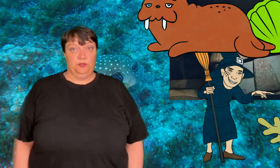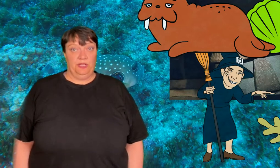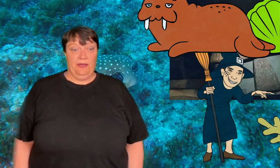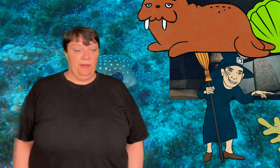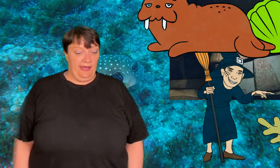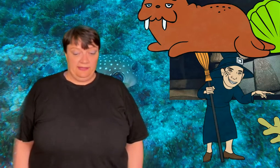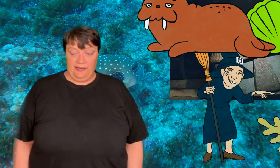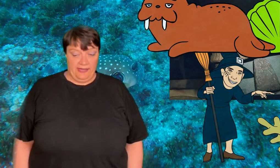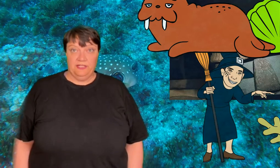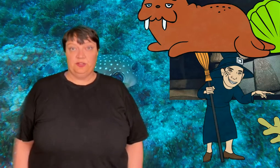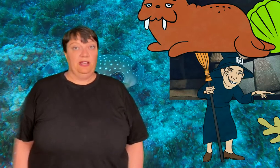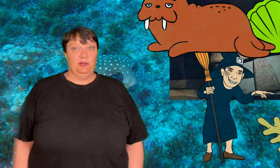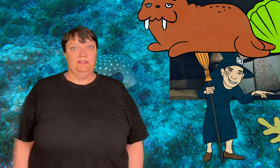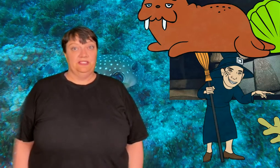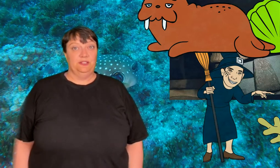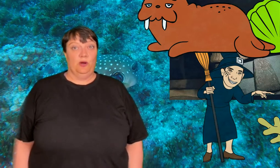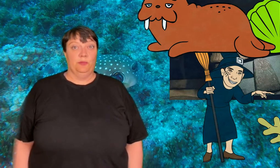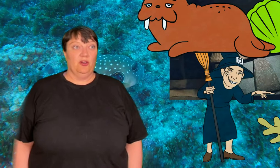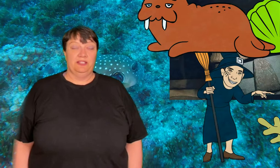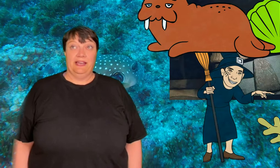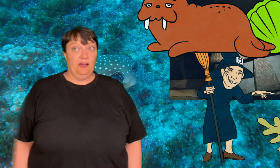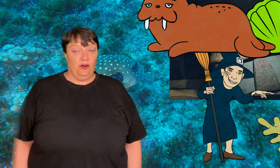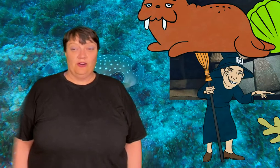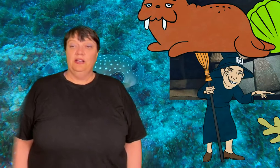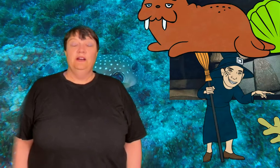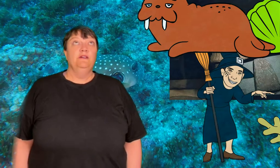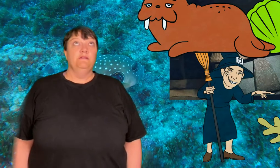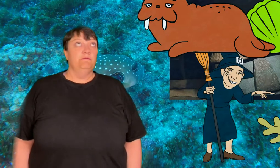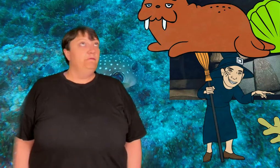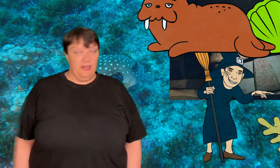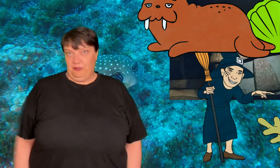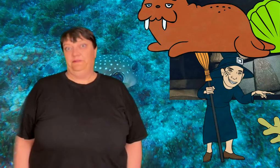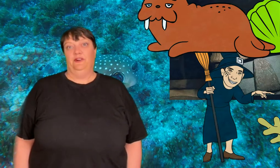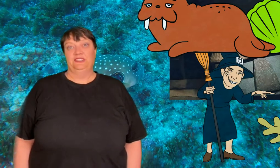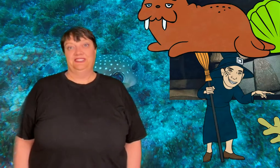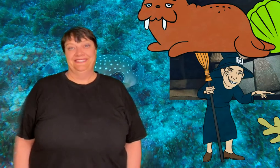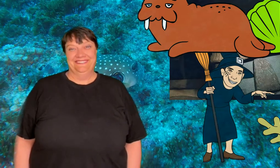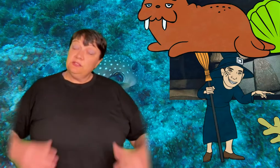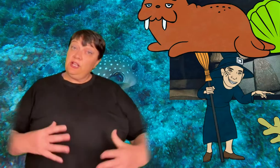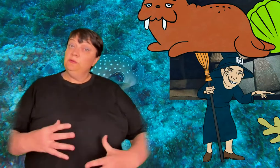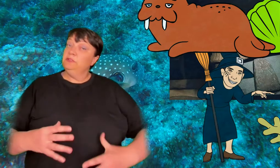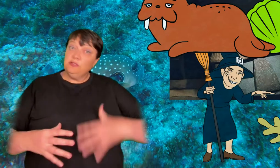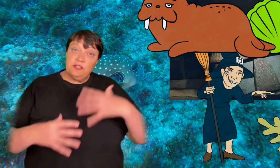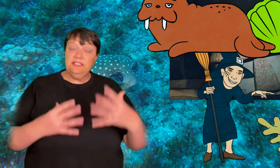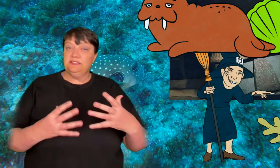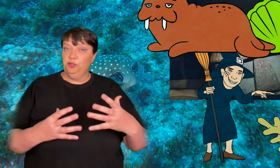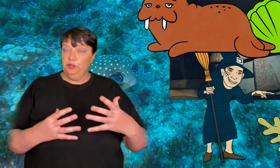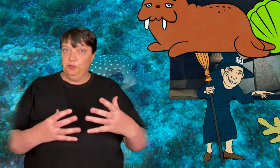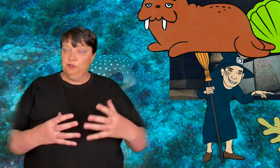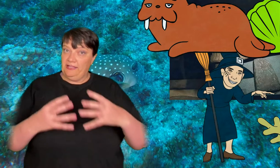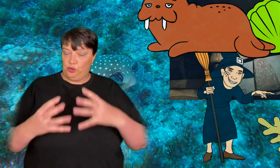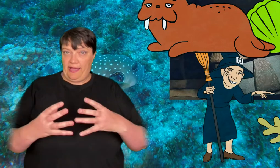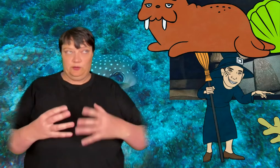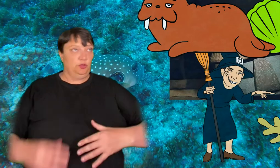animal you could name and I have literally only ever seen one marlin. They are very fast so those are things that